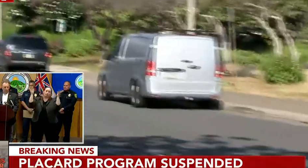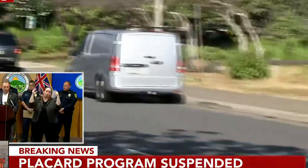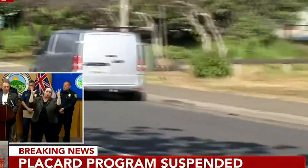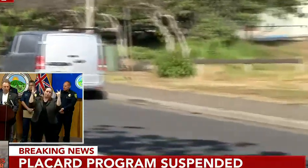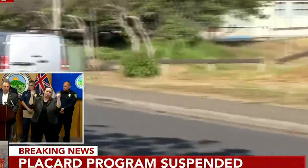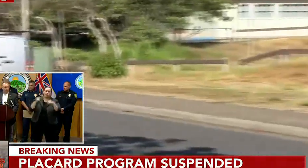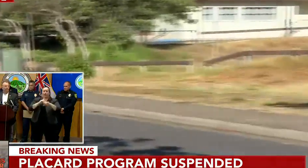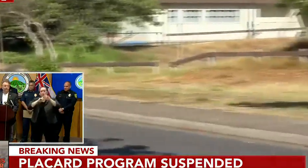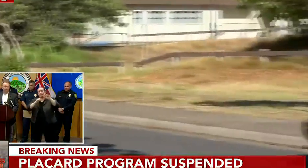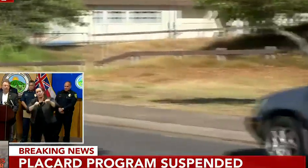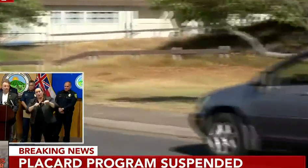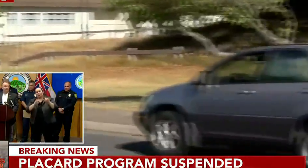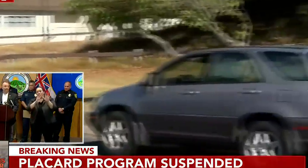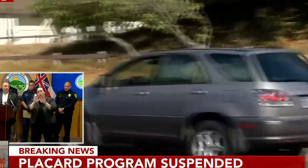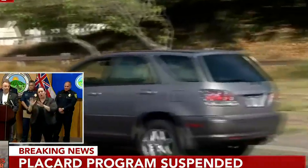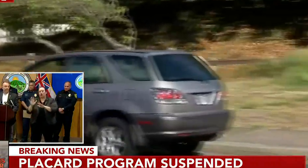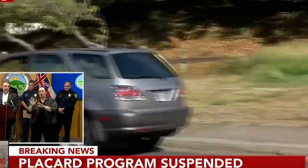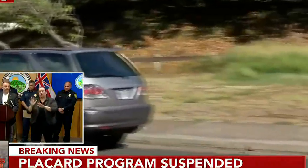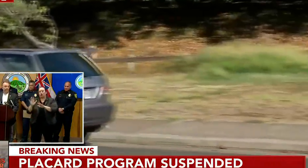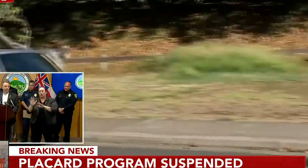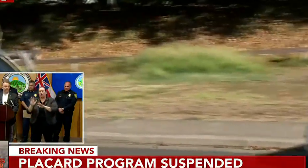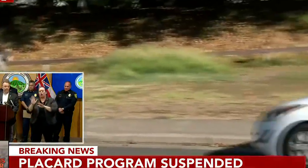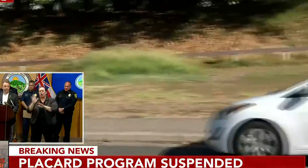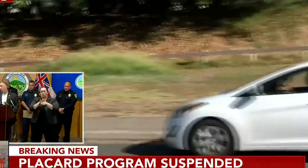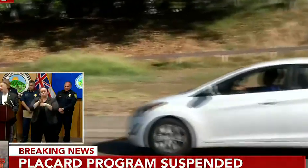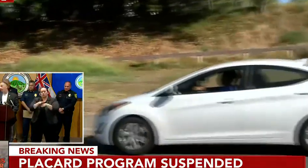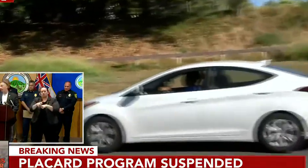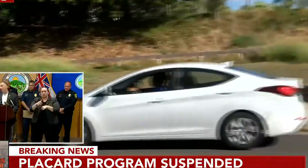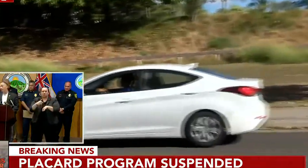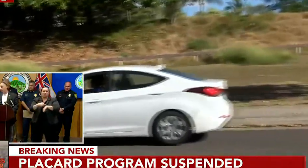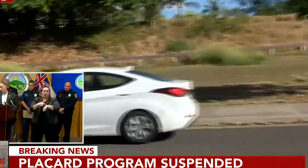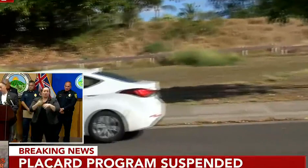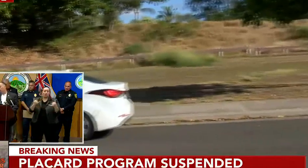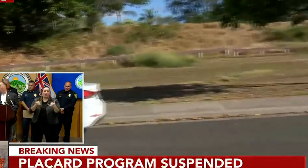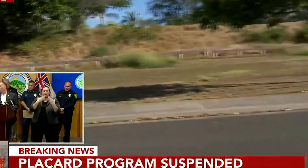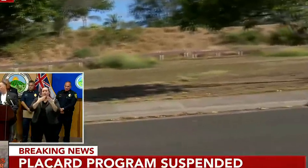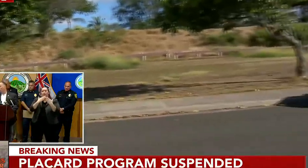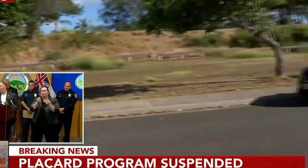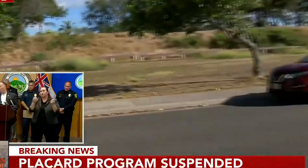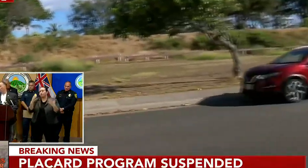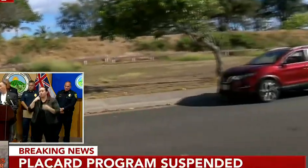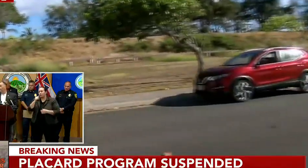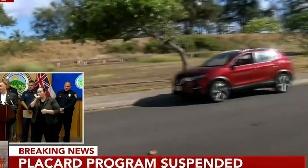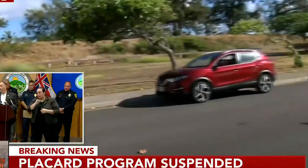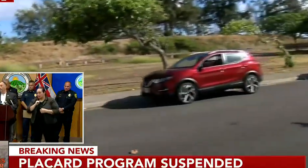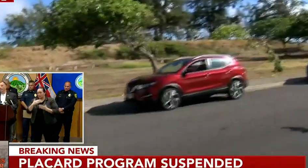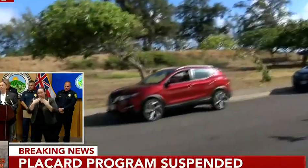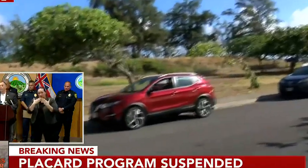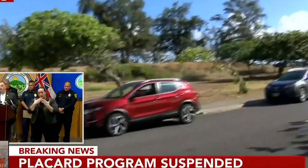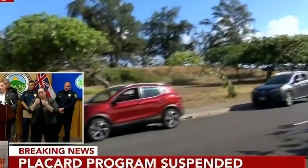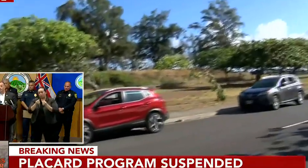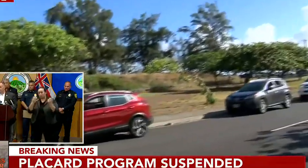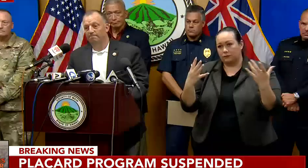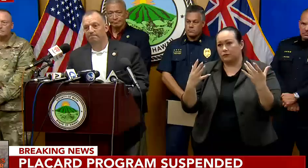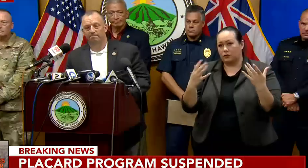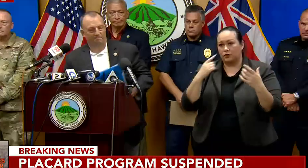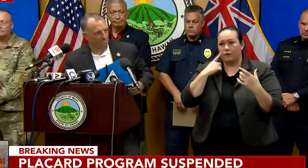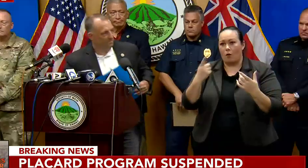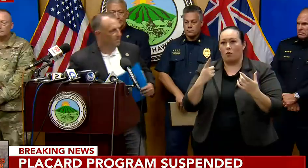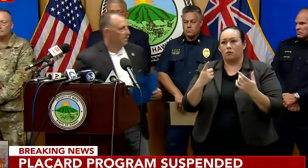response. We'll have a lot of time for that today. But thank you so much for your patience. And as promised, we're here to continuously give you updates.